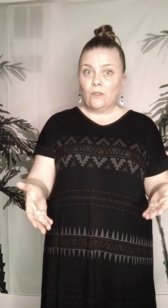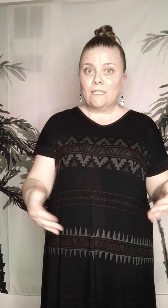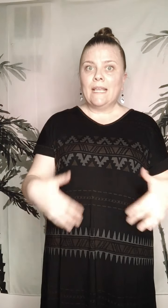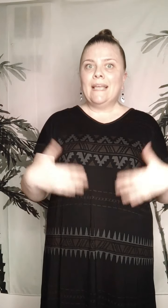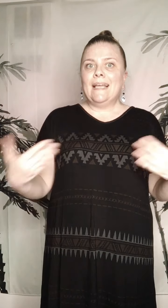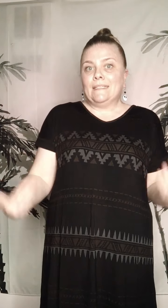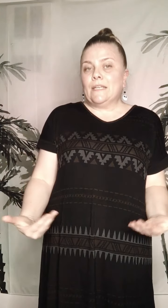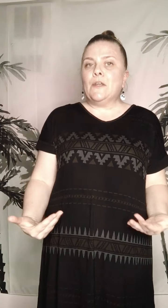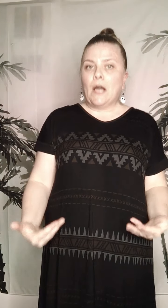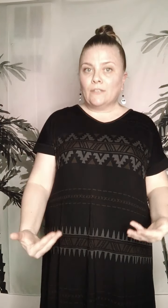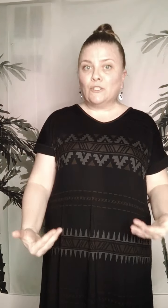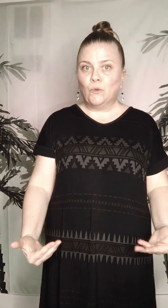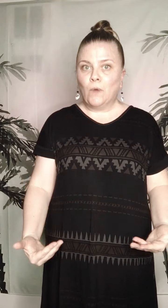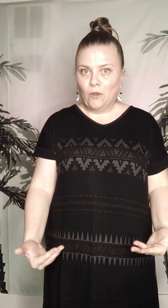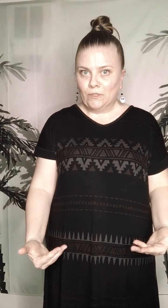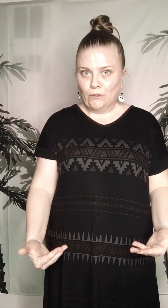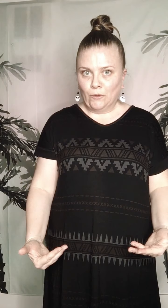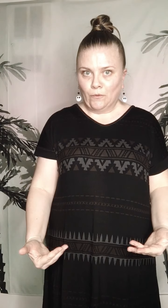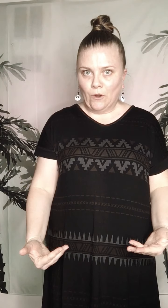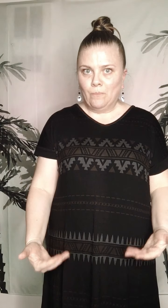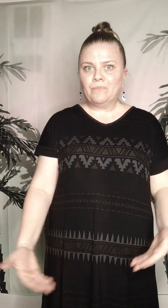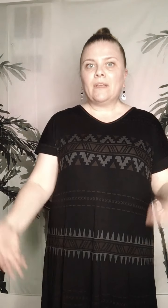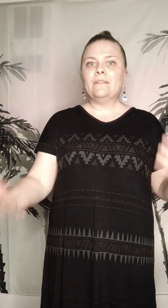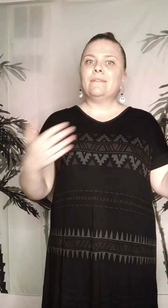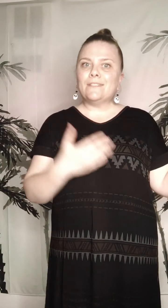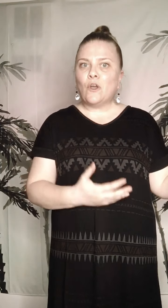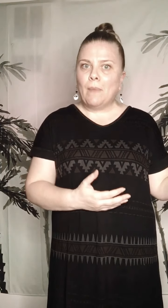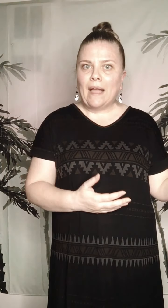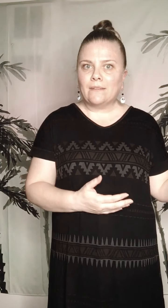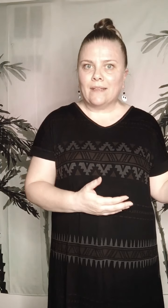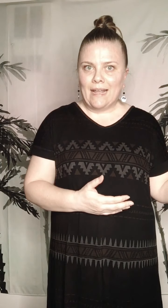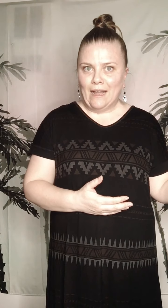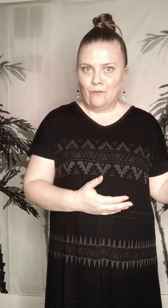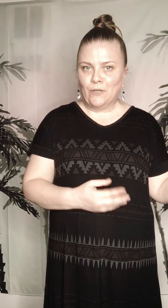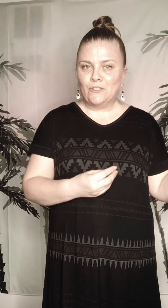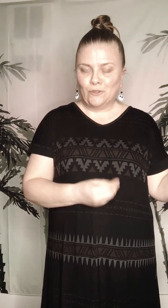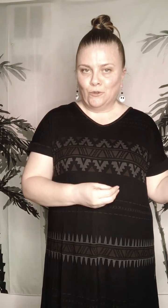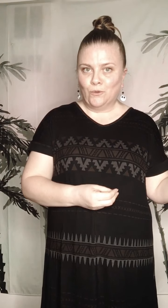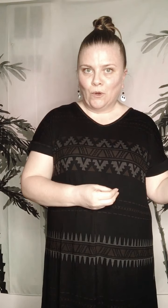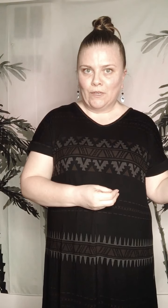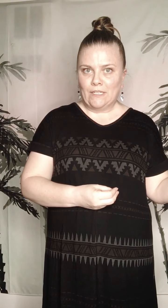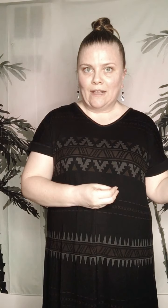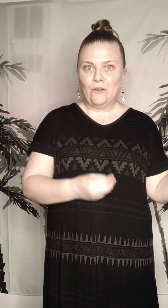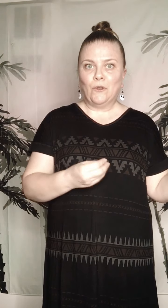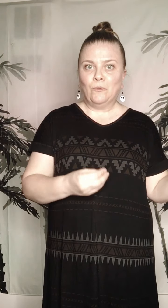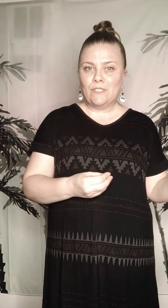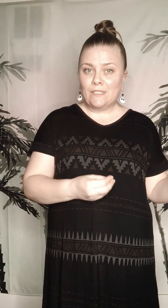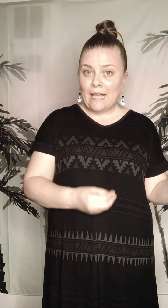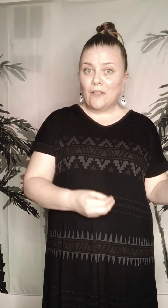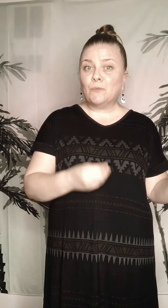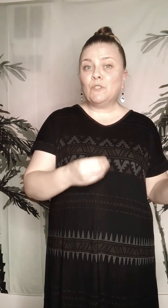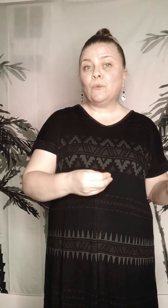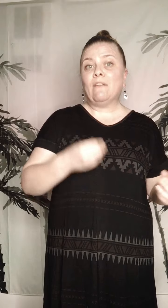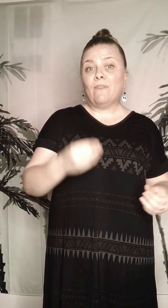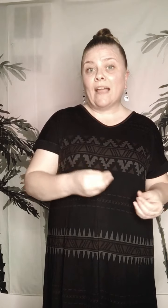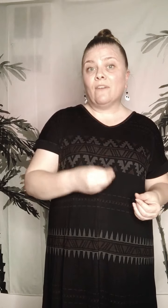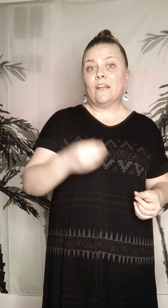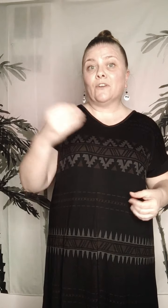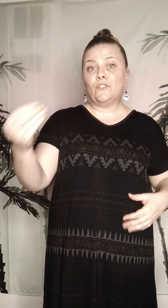and did not do well with LuLaRoe. So let's go back to that average LuLaRoe retailer who sells between $500 to